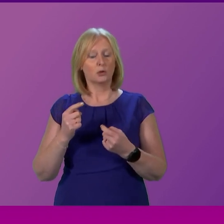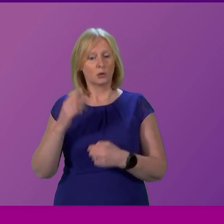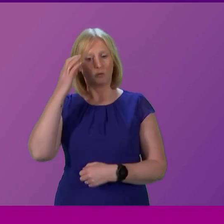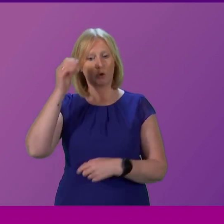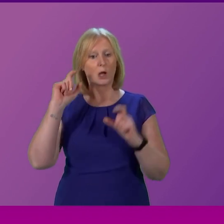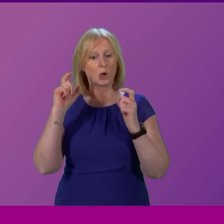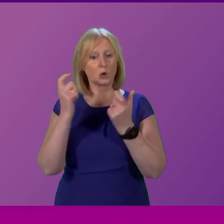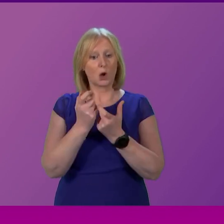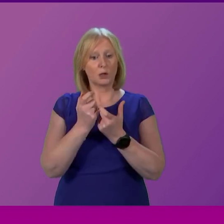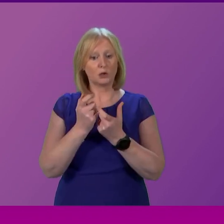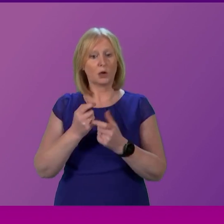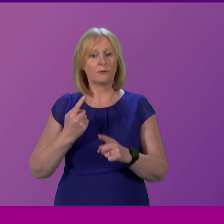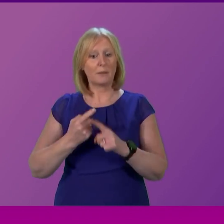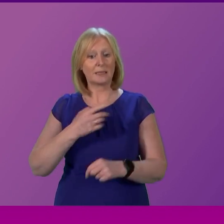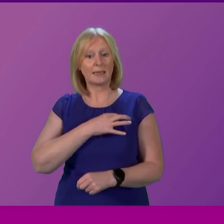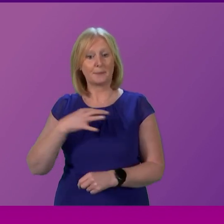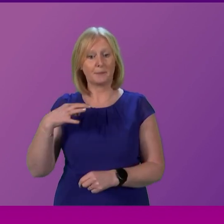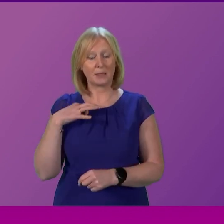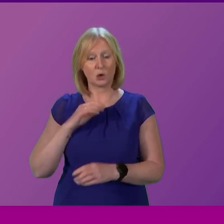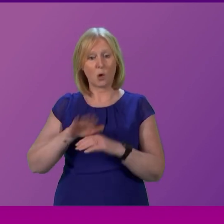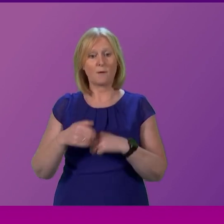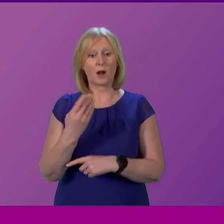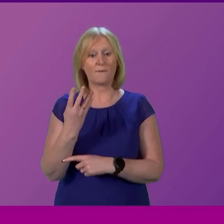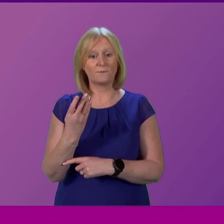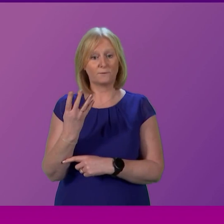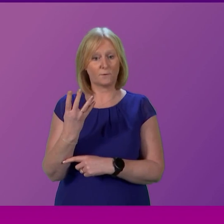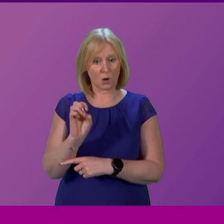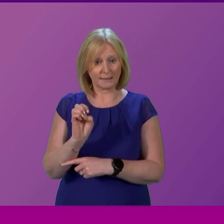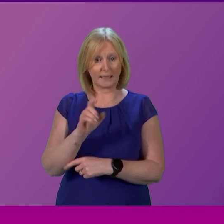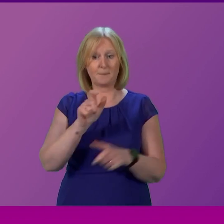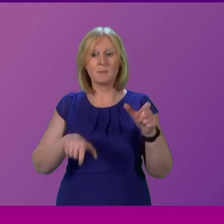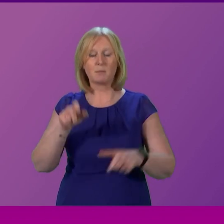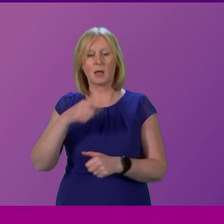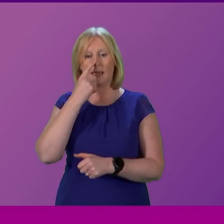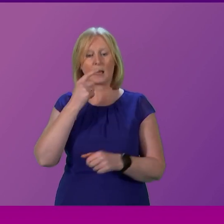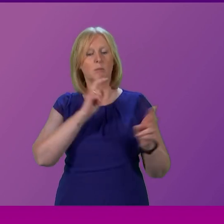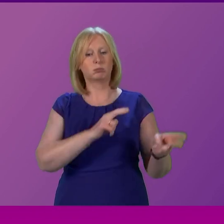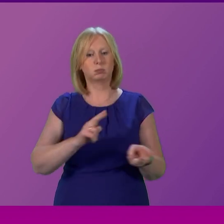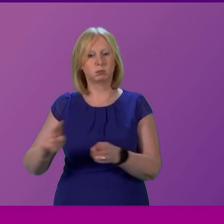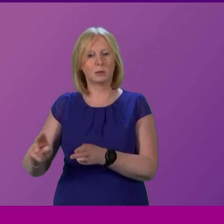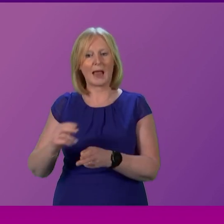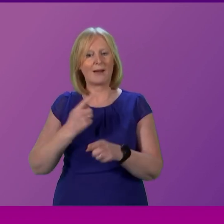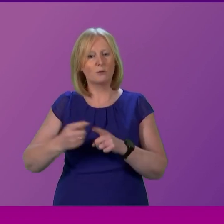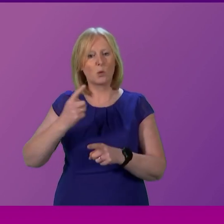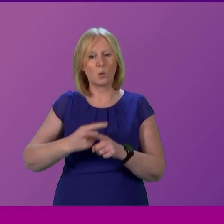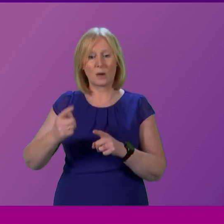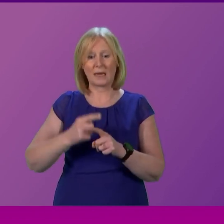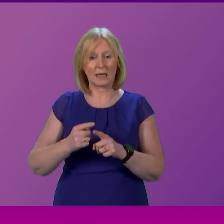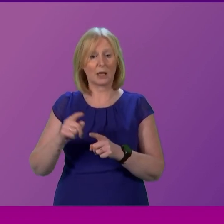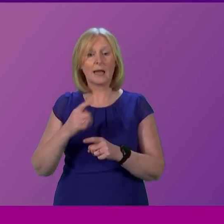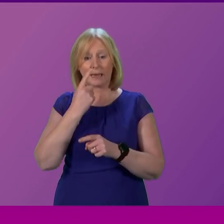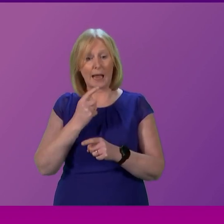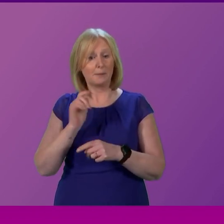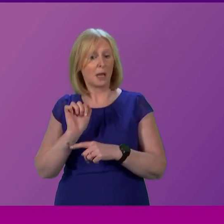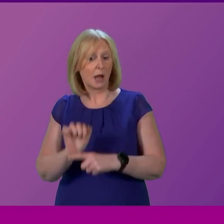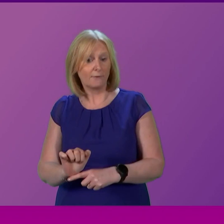telling us over the Christmas period that as many as 40 people a week may be dying who didn't need to die as a result of this